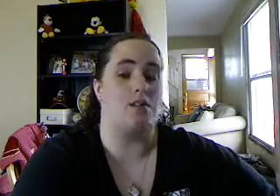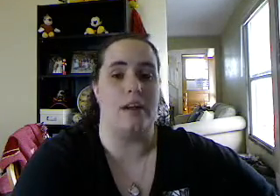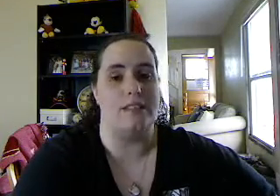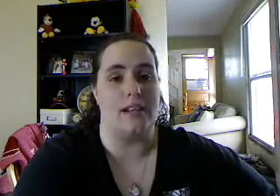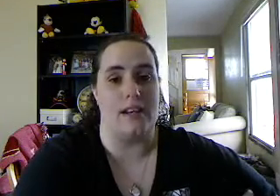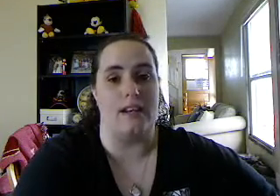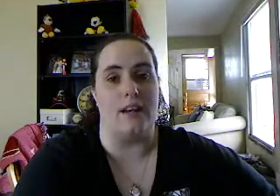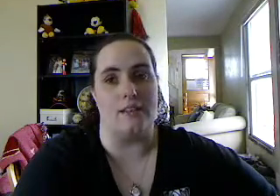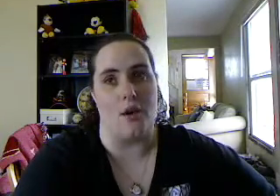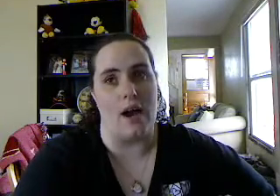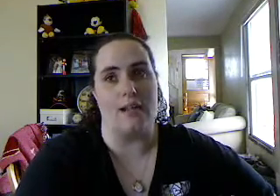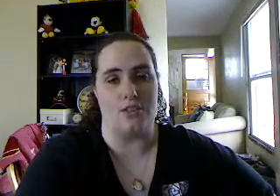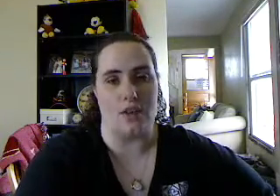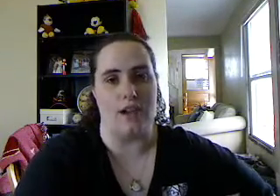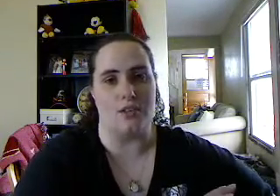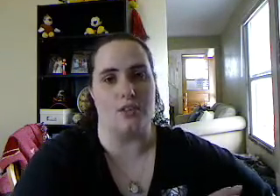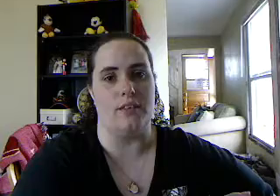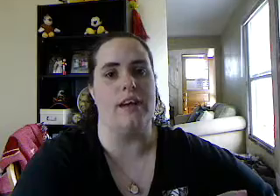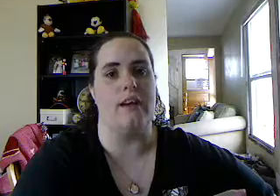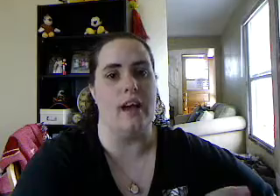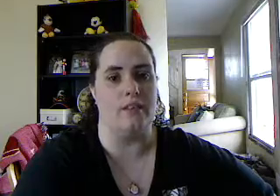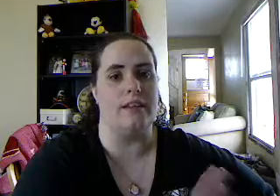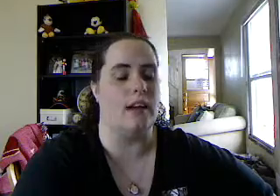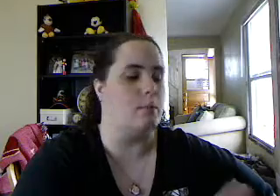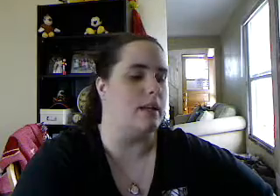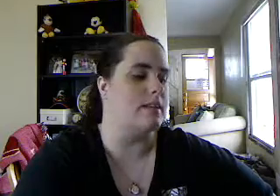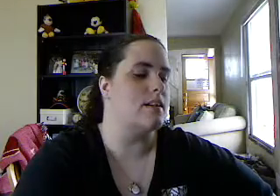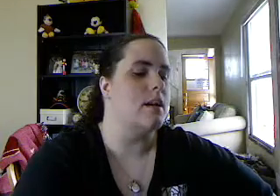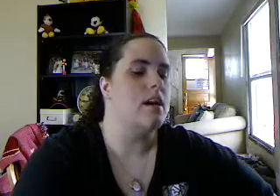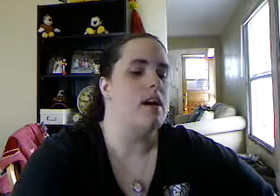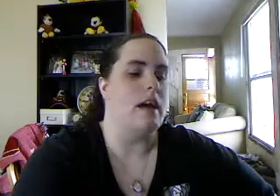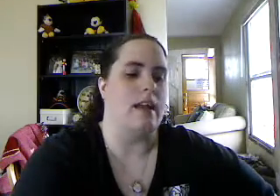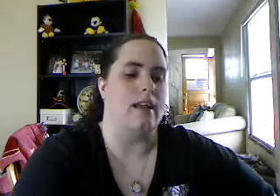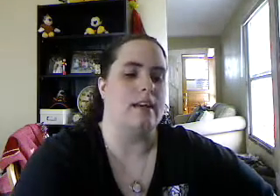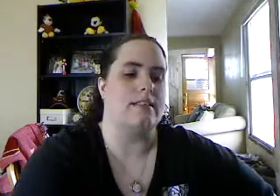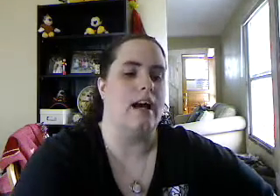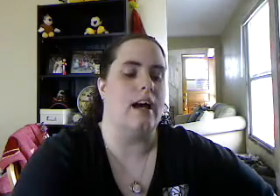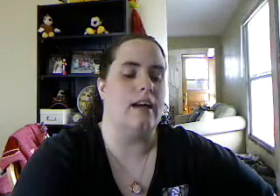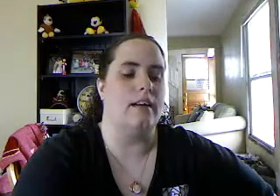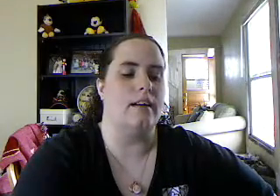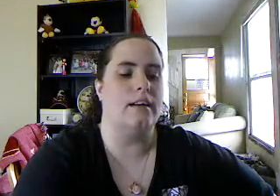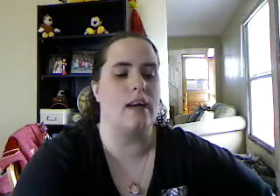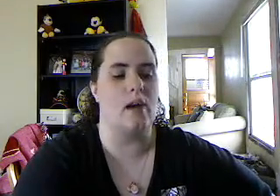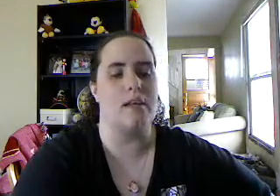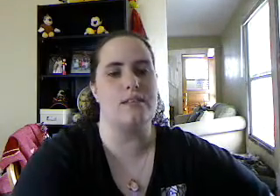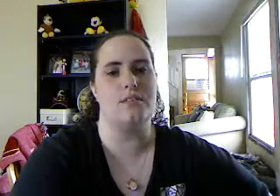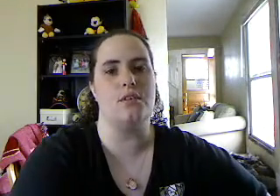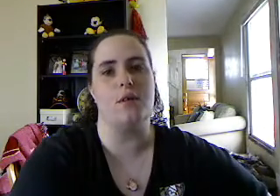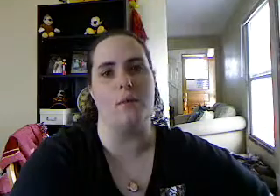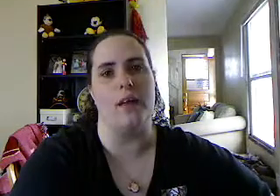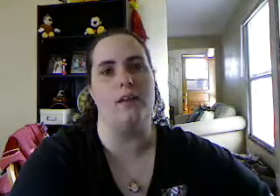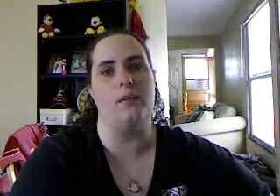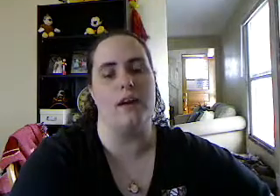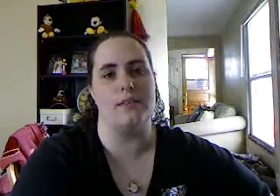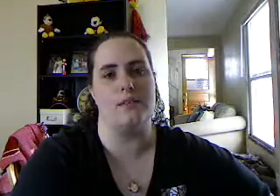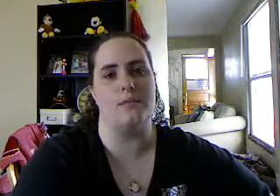just wanted to get it done, so I did try to do it right every ten minutes. And it's not, I mean, it's doable. I don't want it to